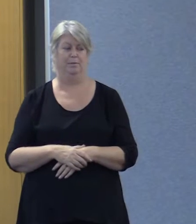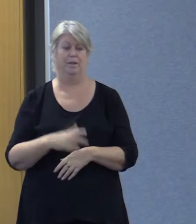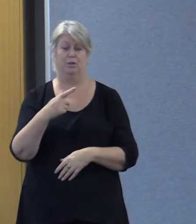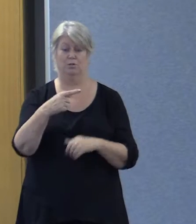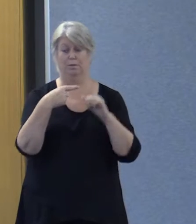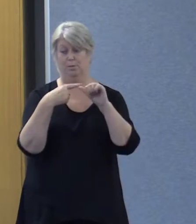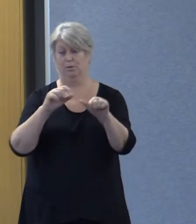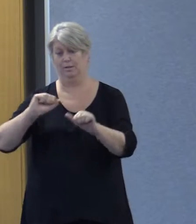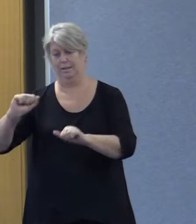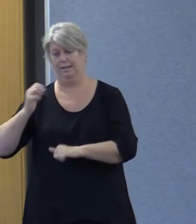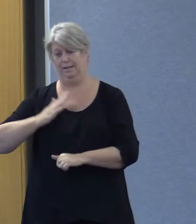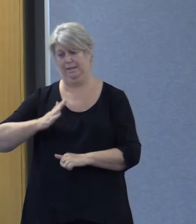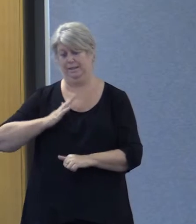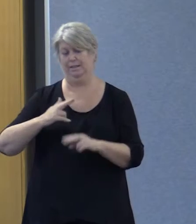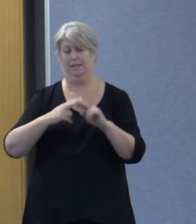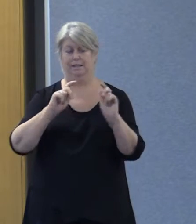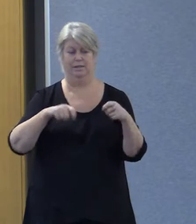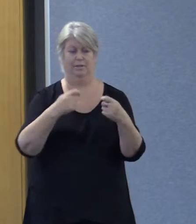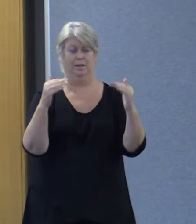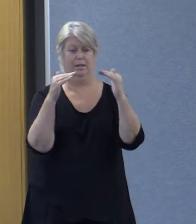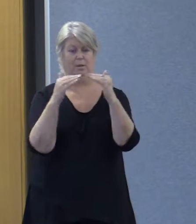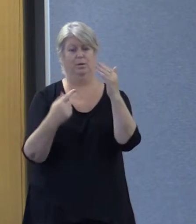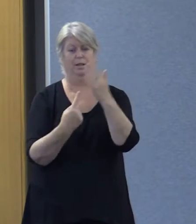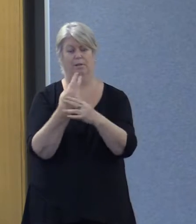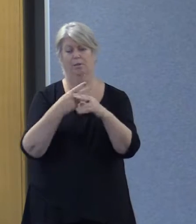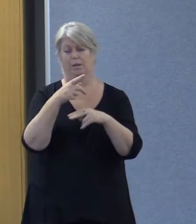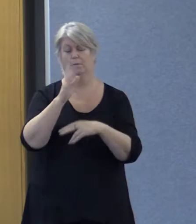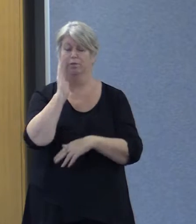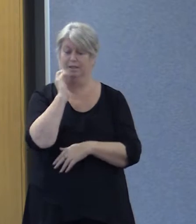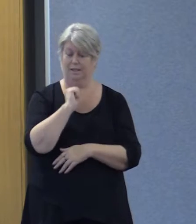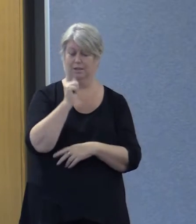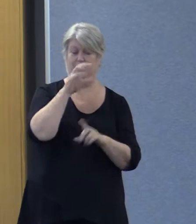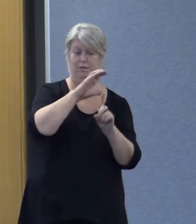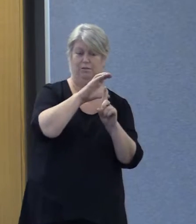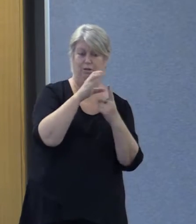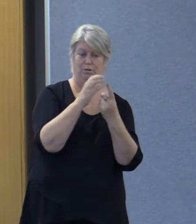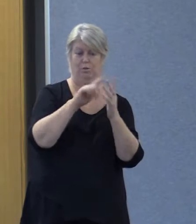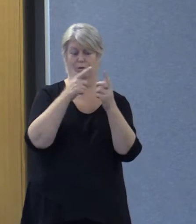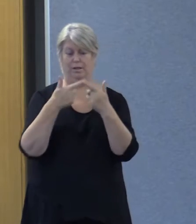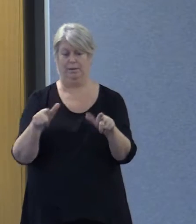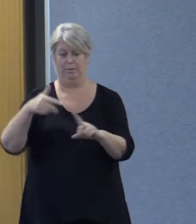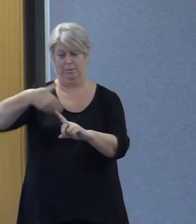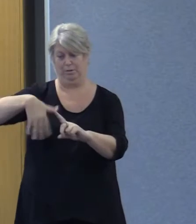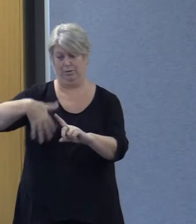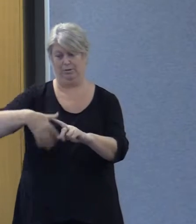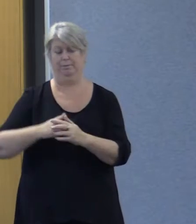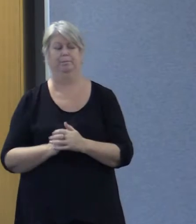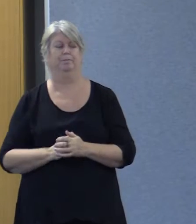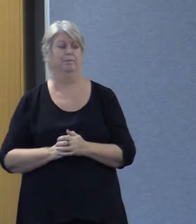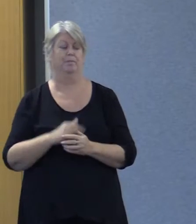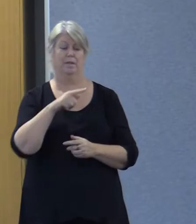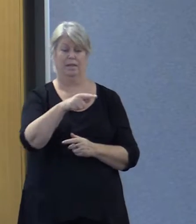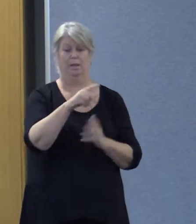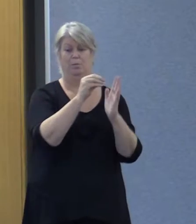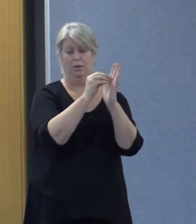responsive to their needs and deliver equitable outcomes for them regardless of cultural or language backgrounds. This